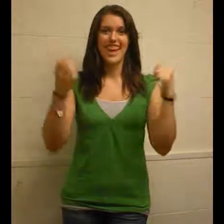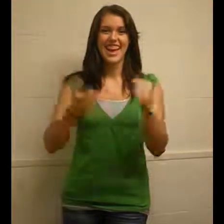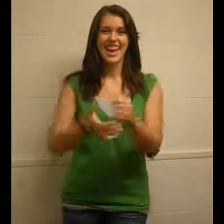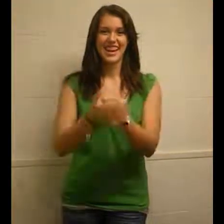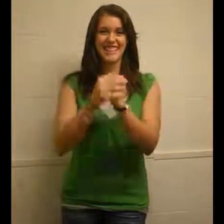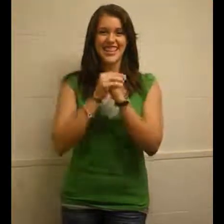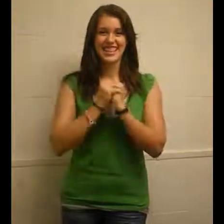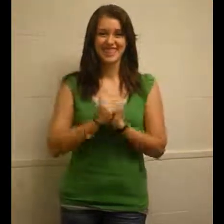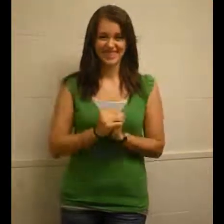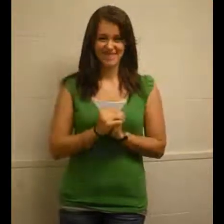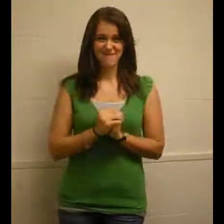Amen.